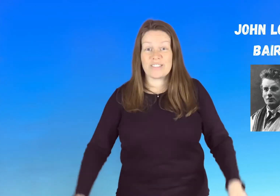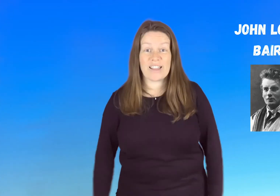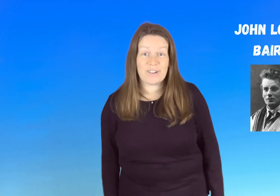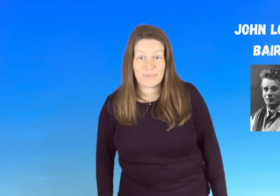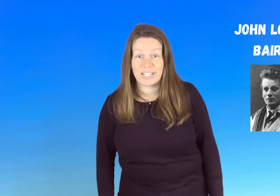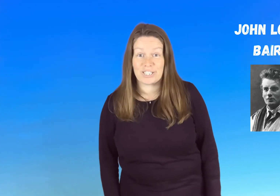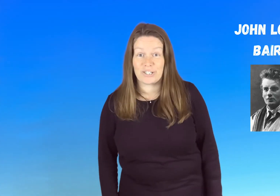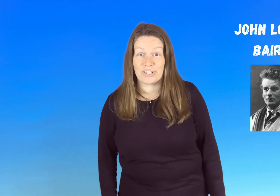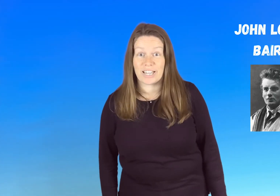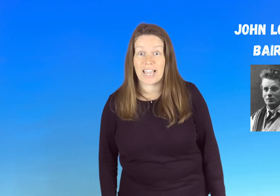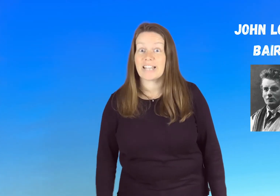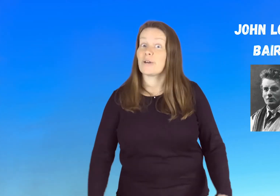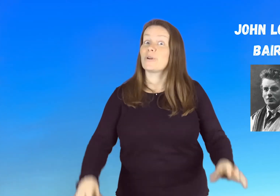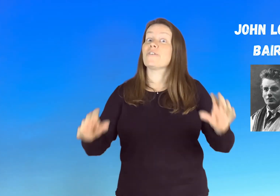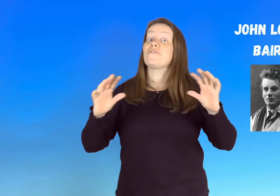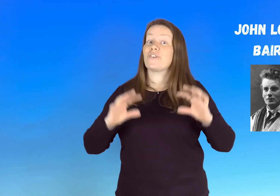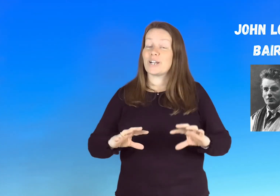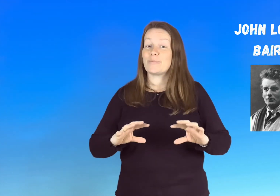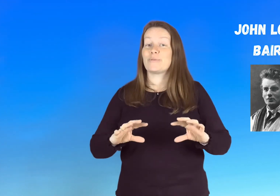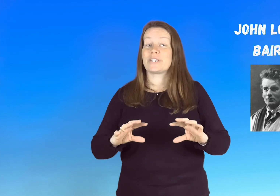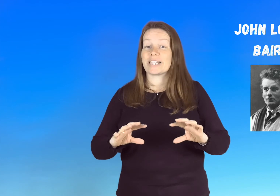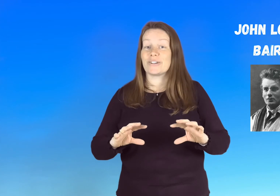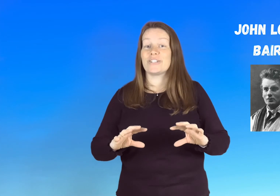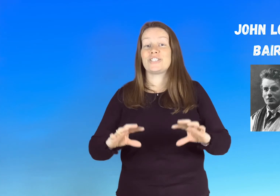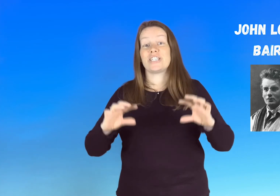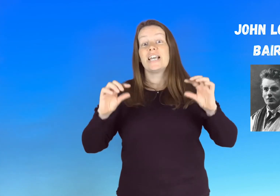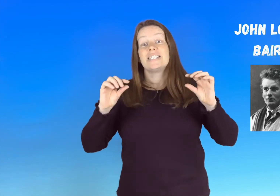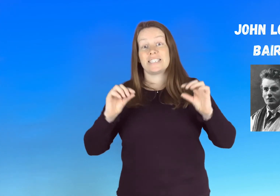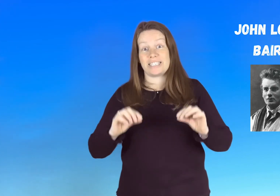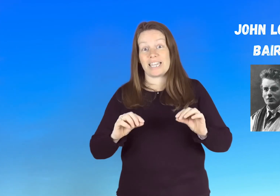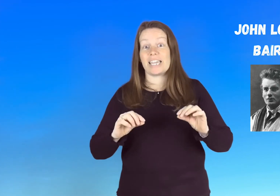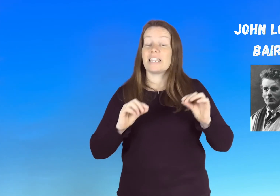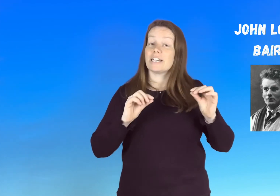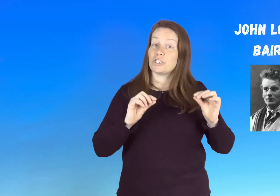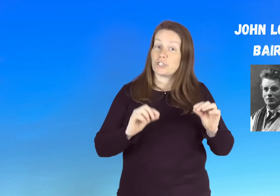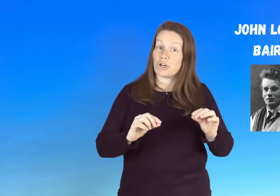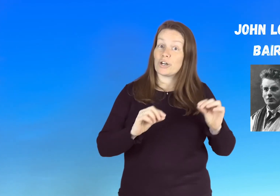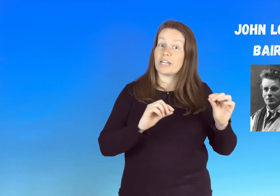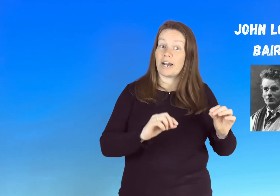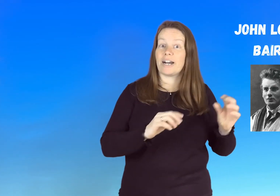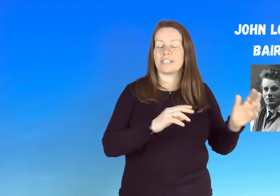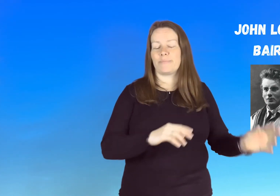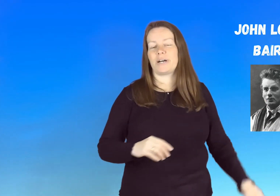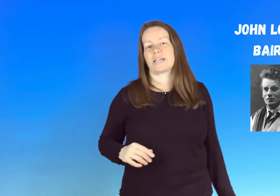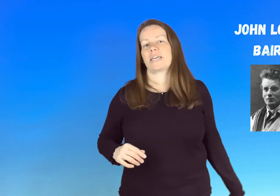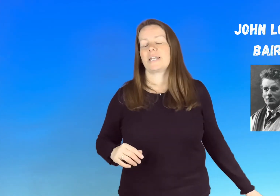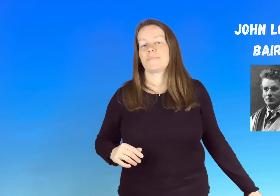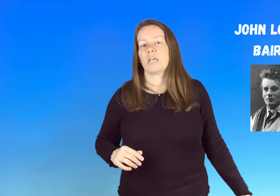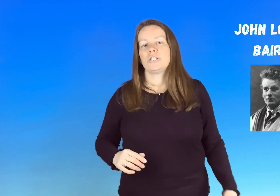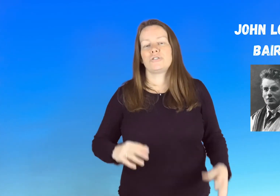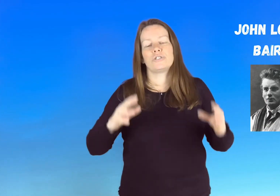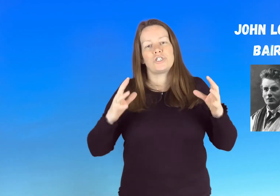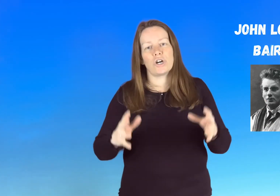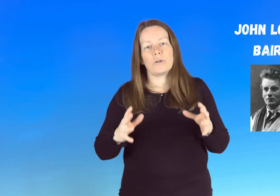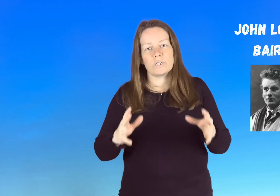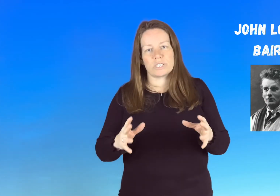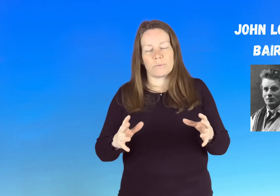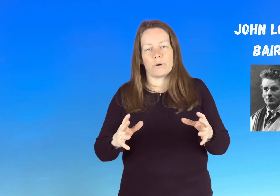never managed to do that yet and we have far more technology today than john had back then you know john was someone